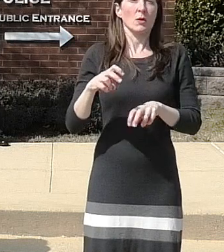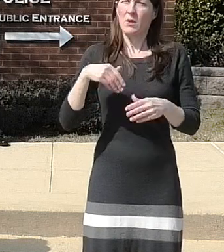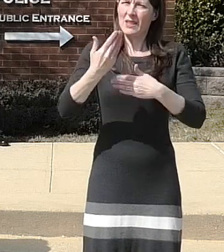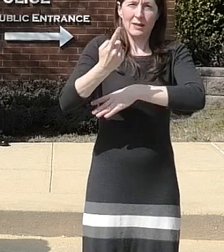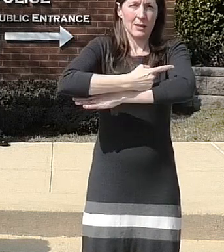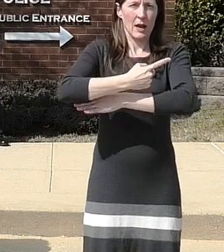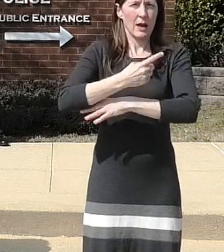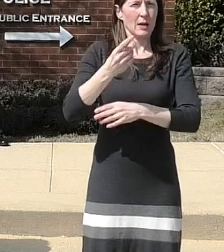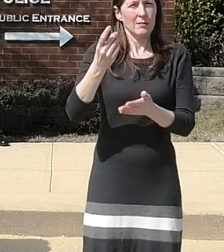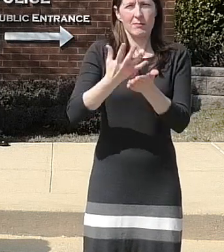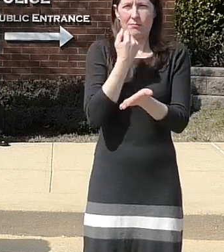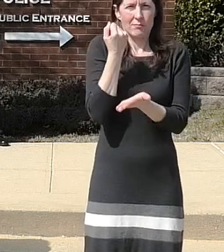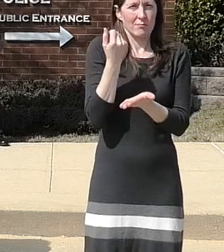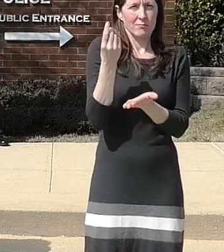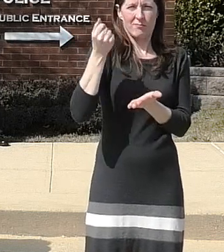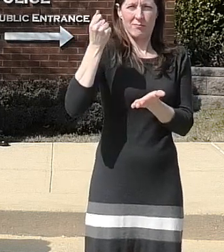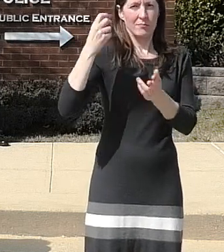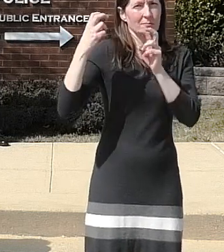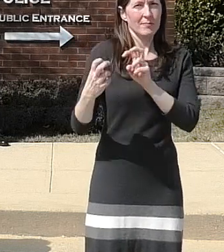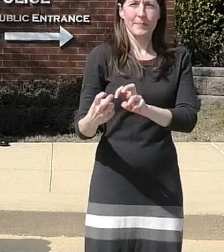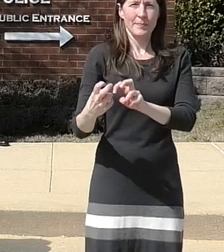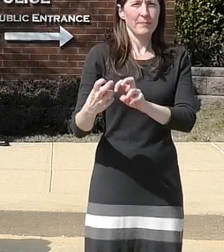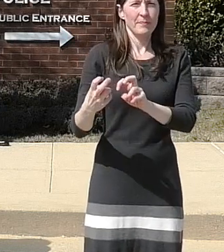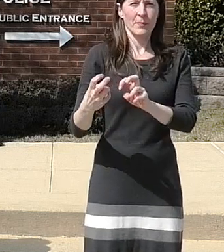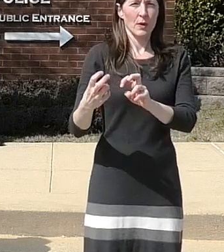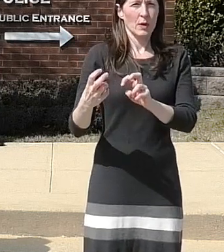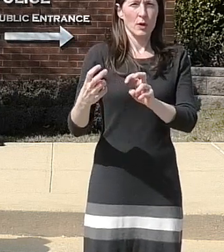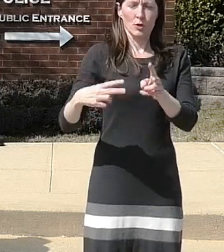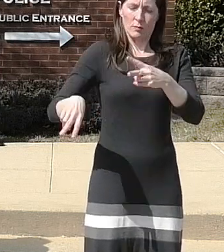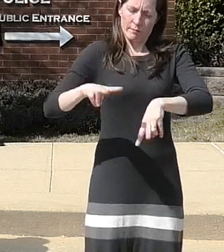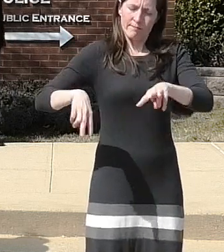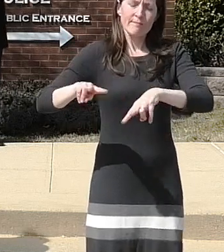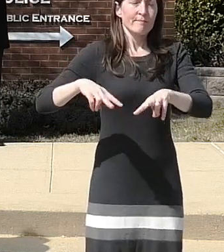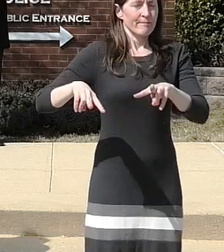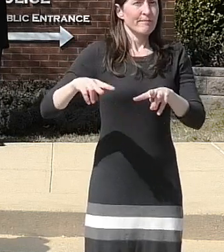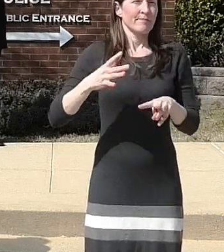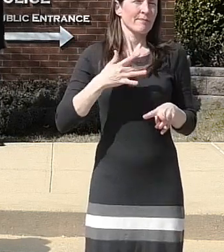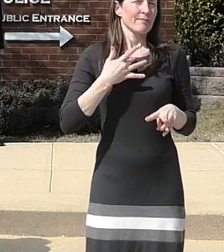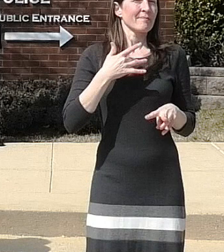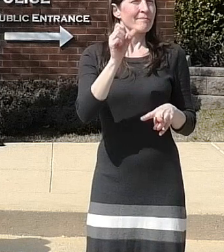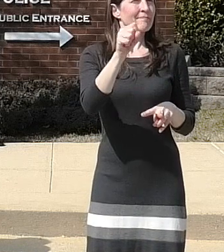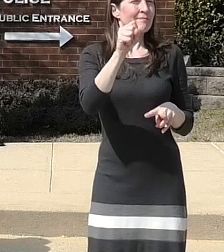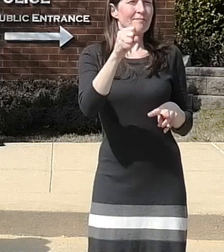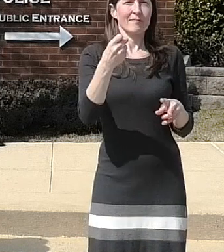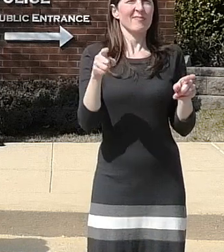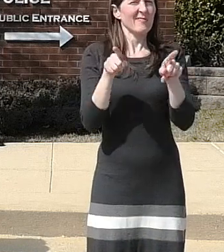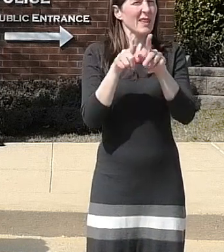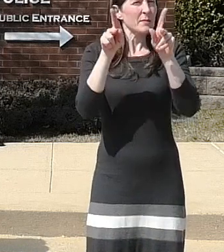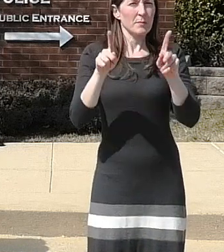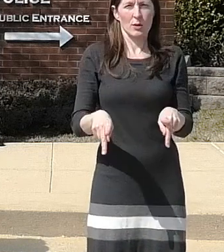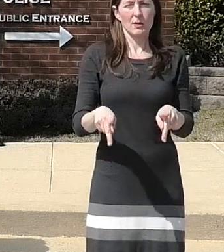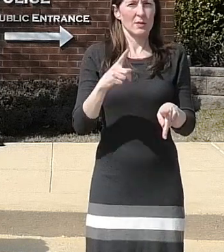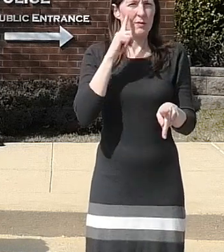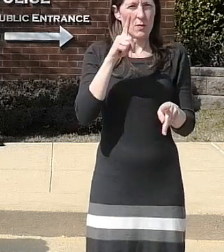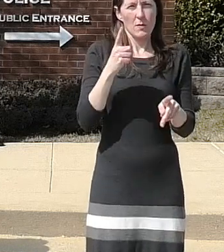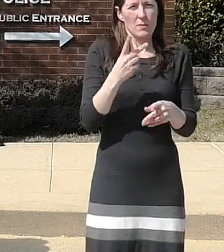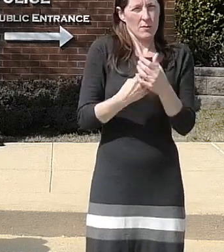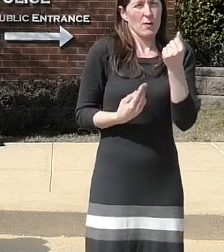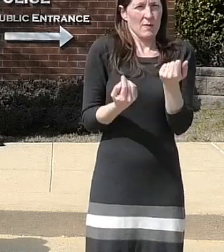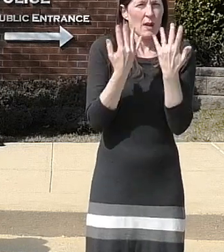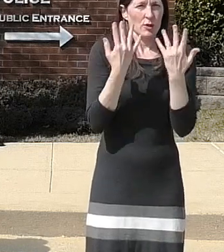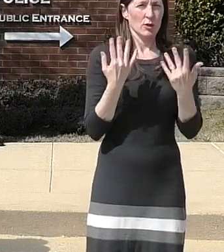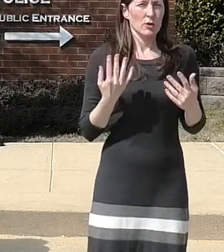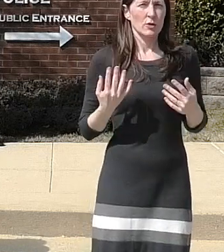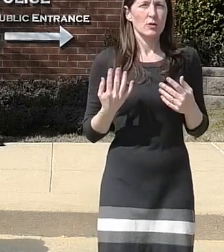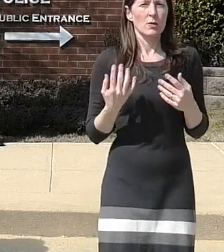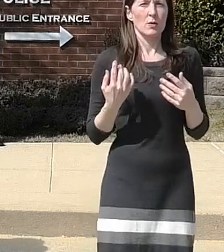and um we felt like uh we were probably looking at the same suspect for both of our fires we started to